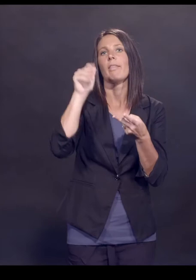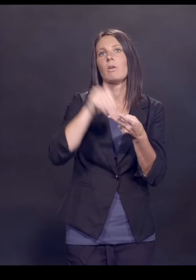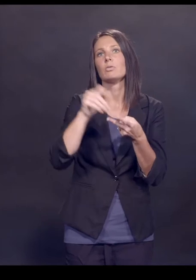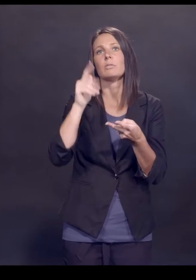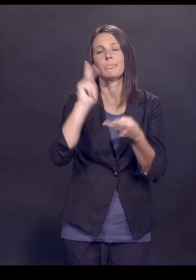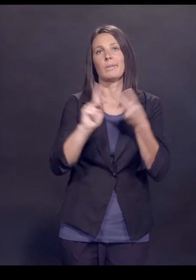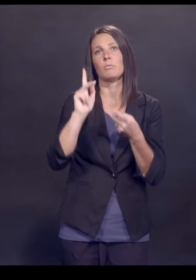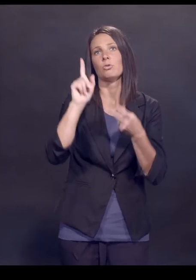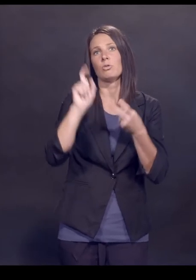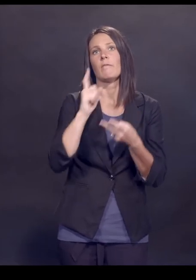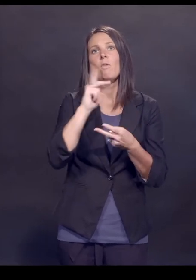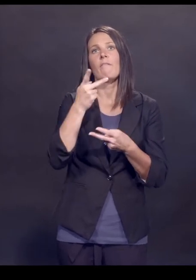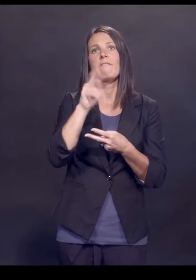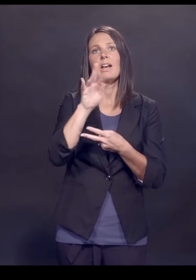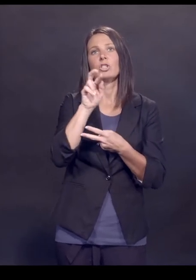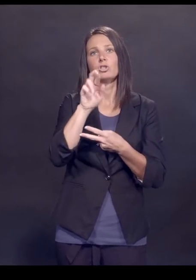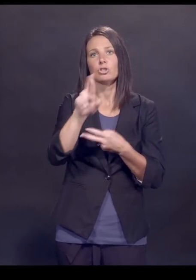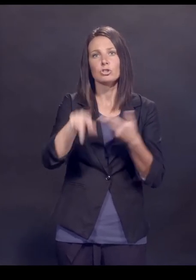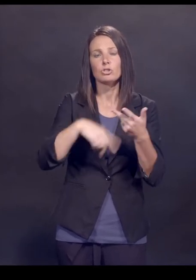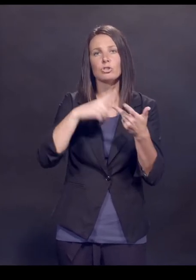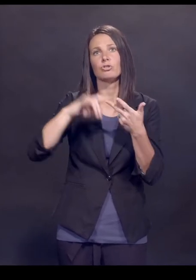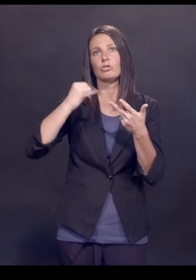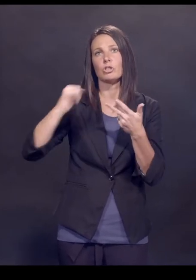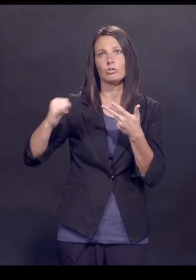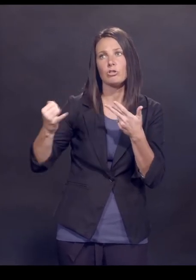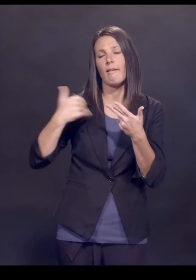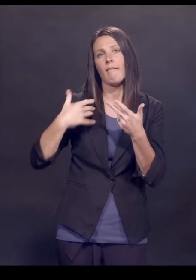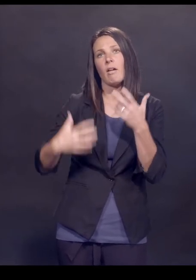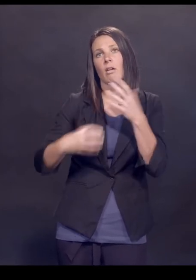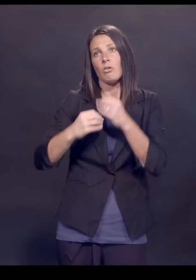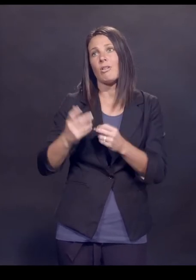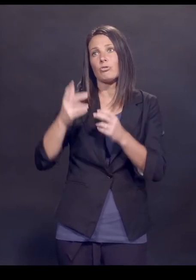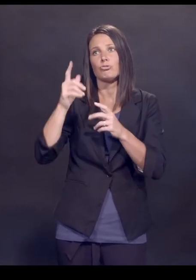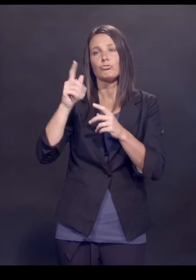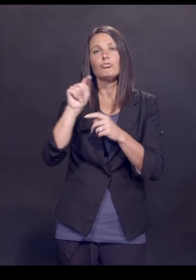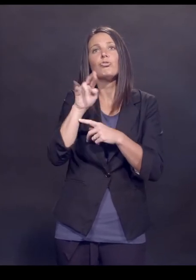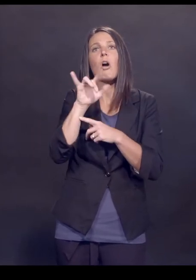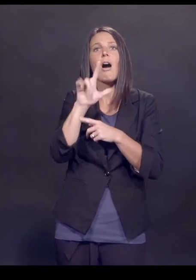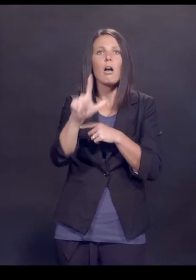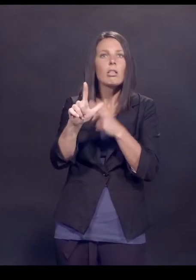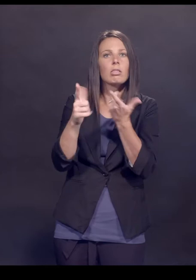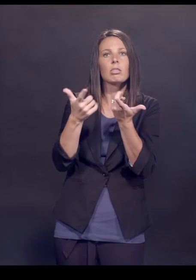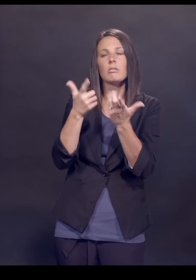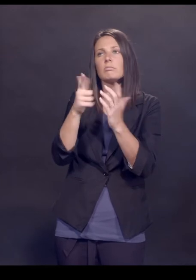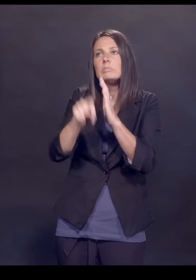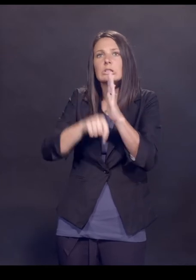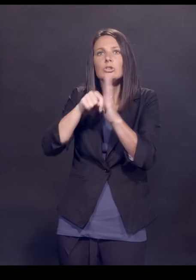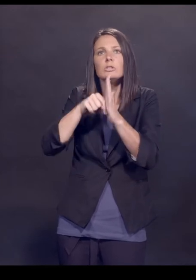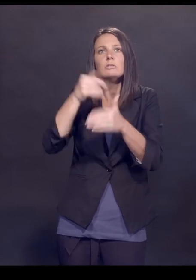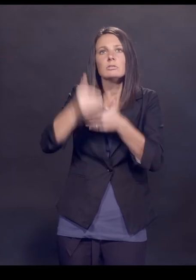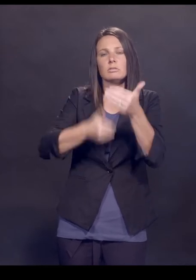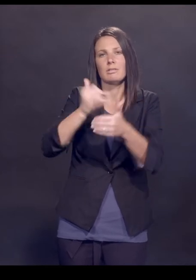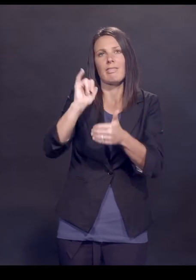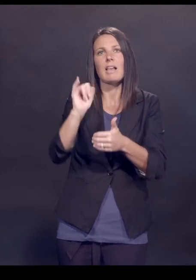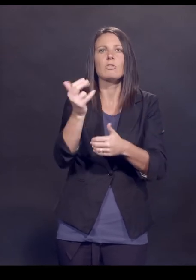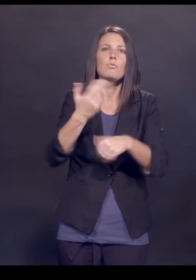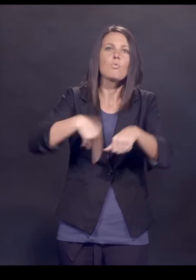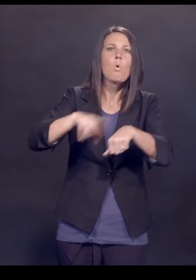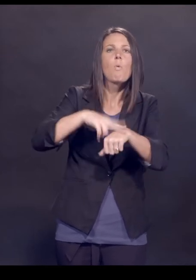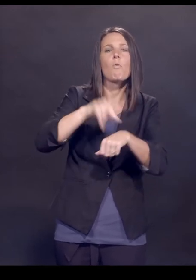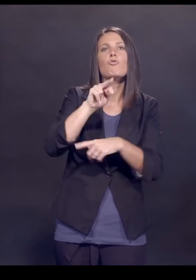the 40,000-person trial of J&J, was the size of any typical pediatric or adult vaccine trial.